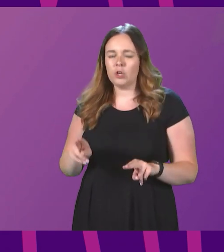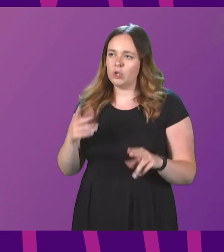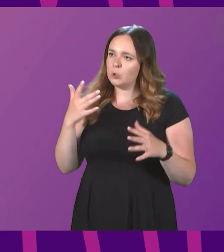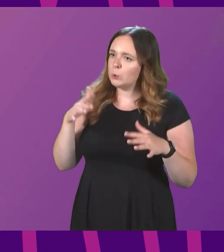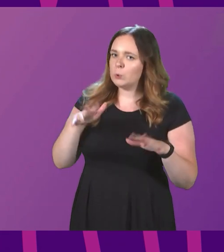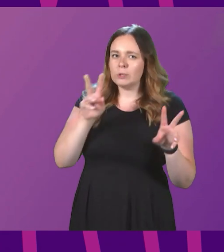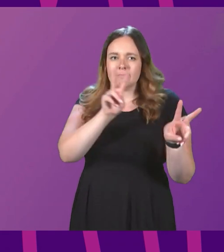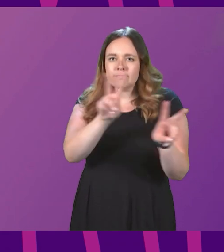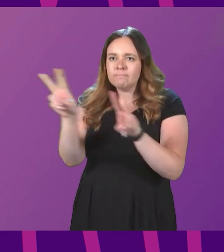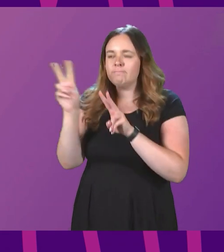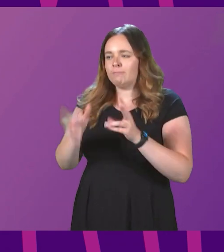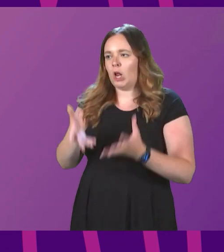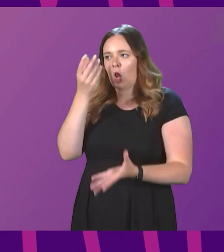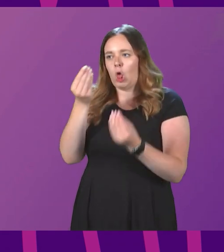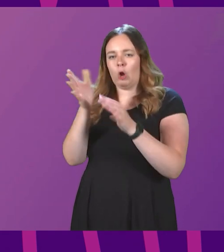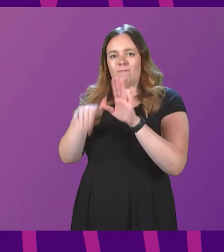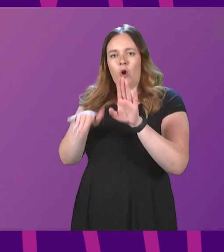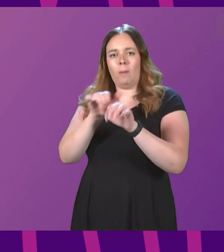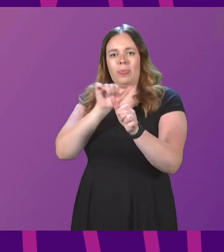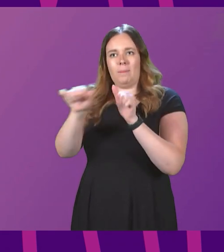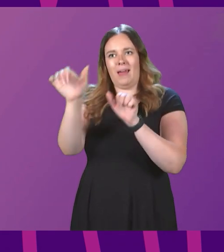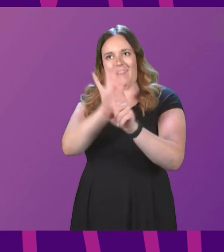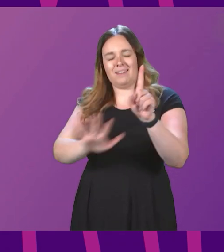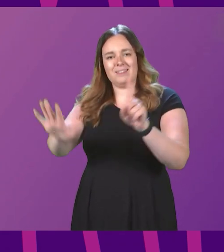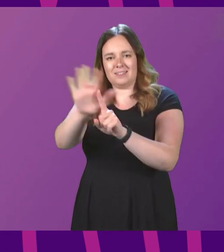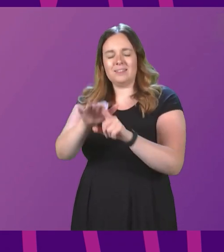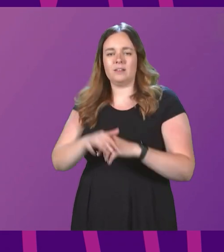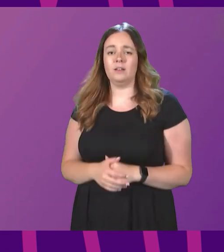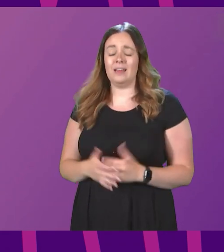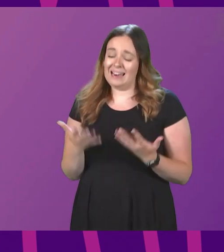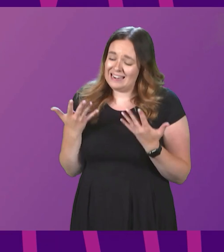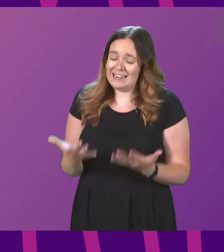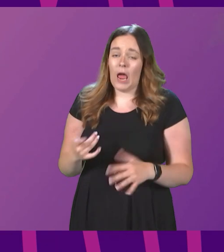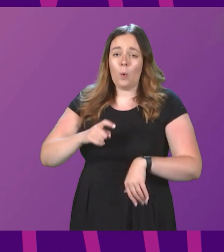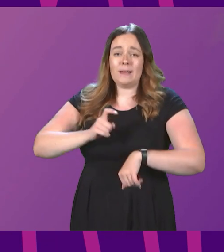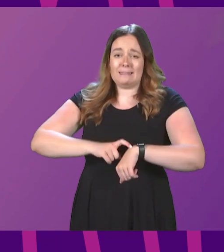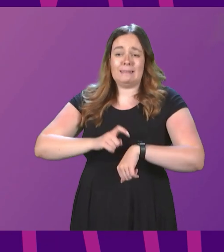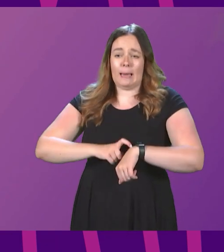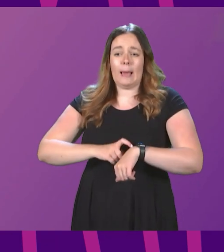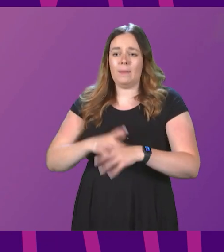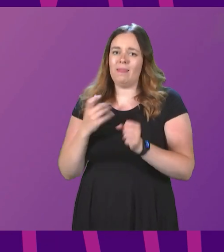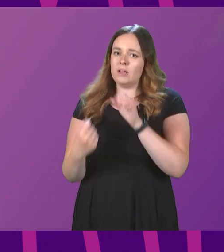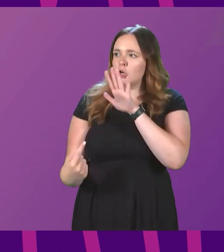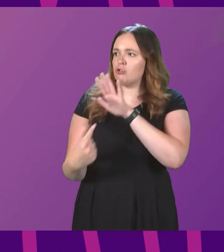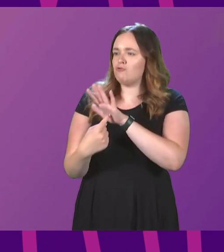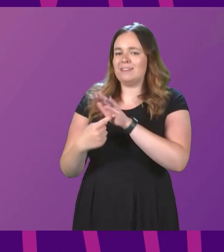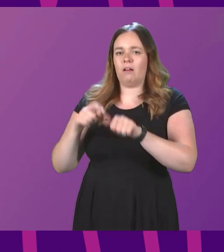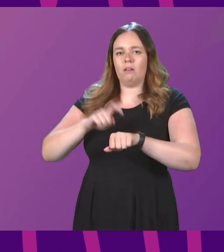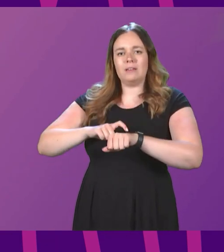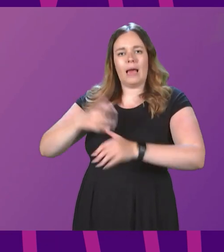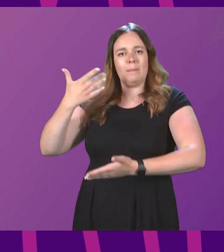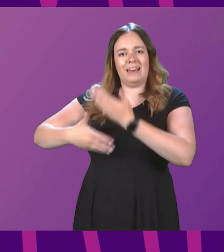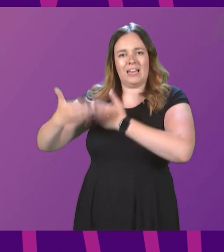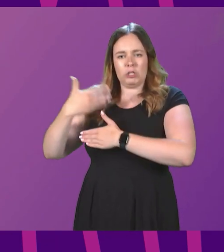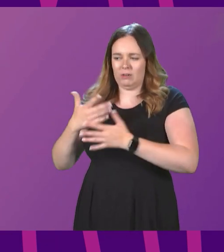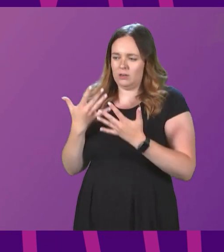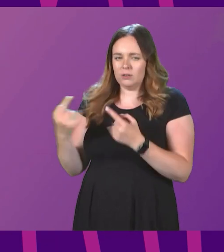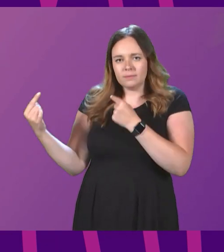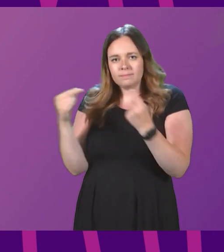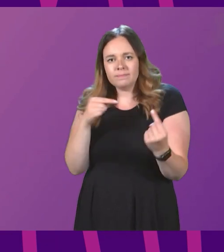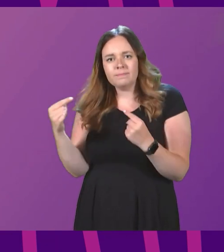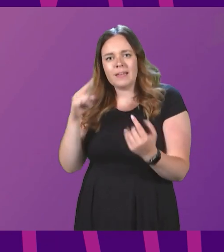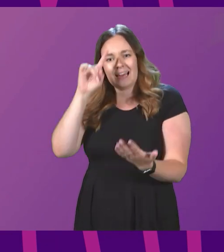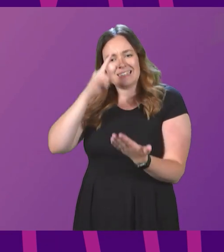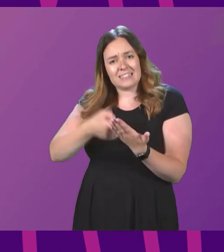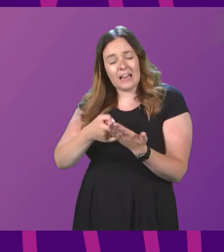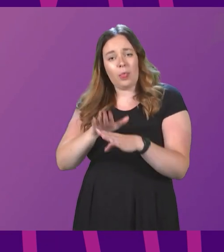and learn from the best. Presiding officer, now is the time, at this critical moment in history, to debate and decide